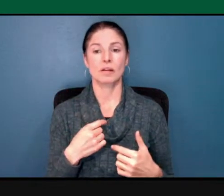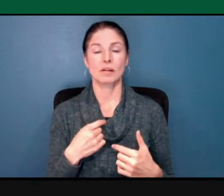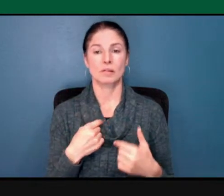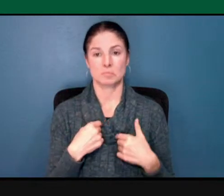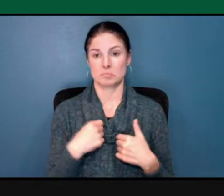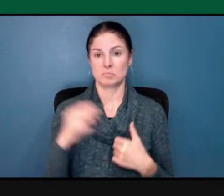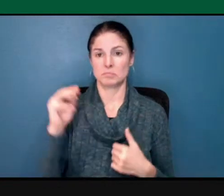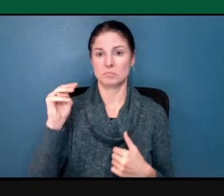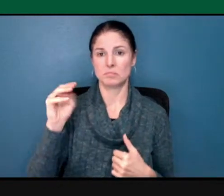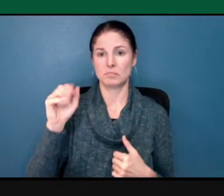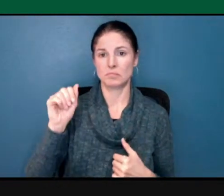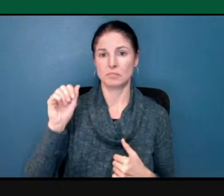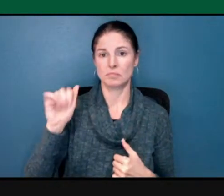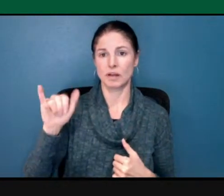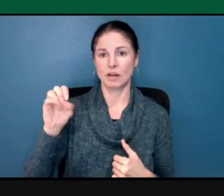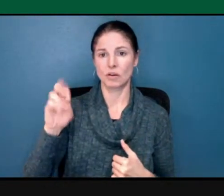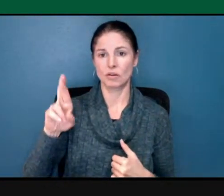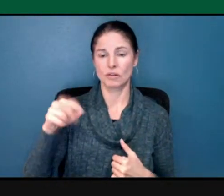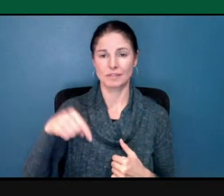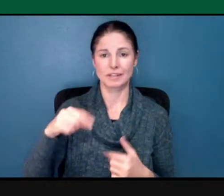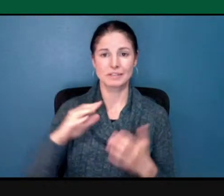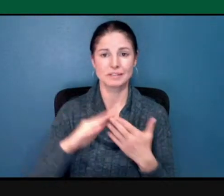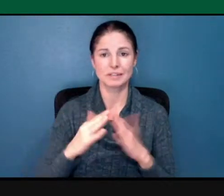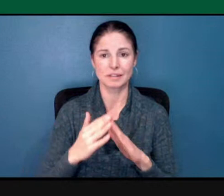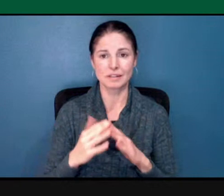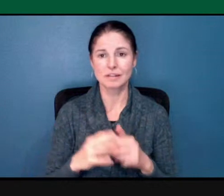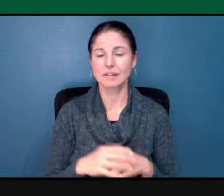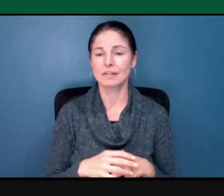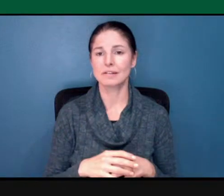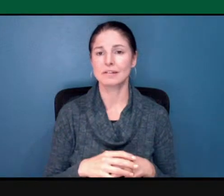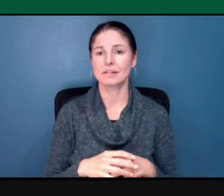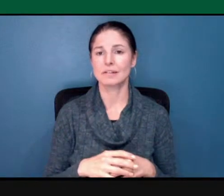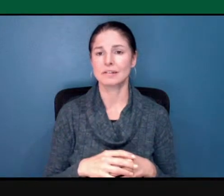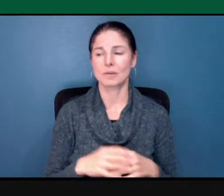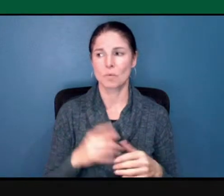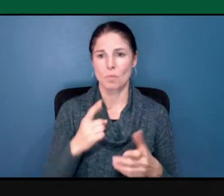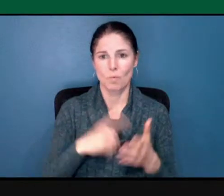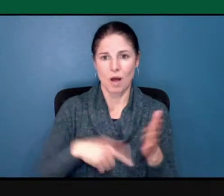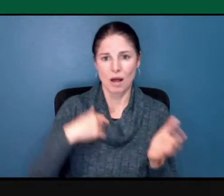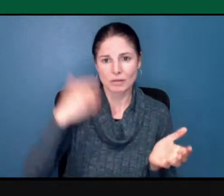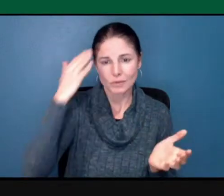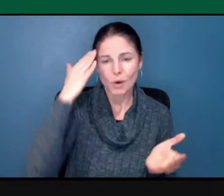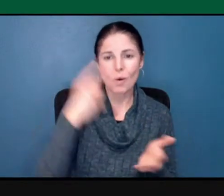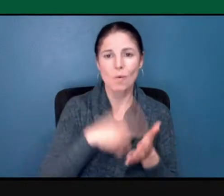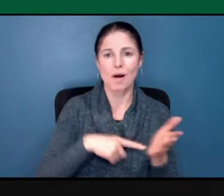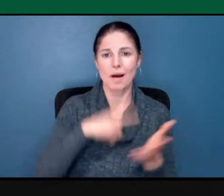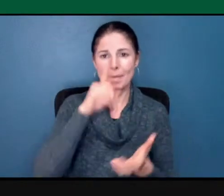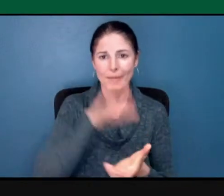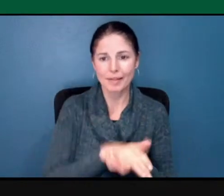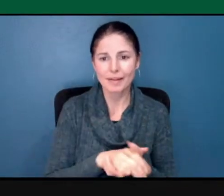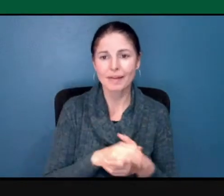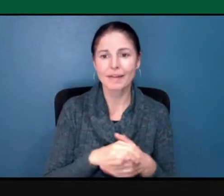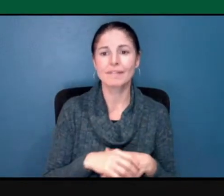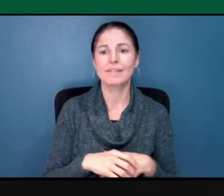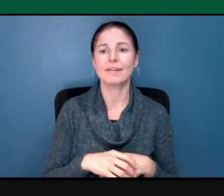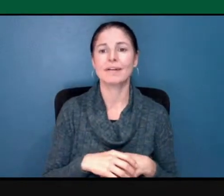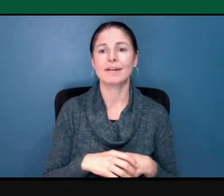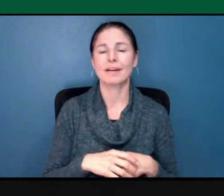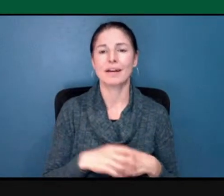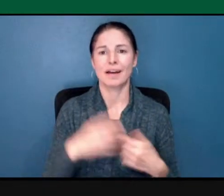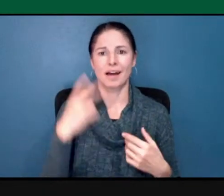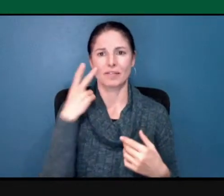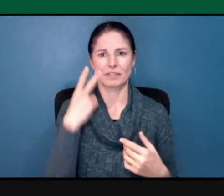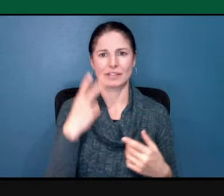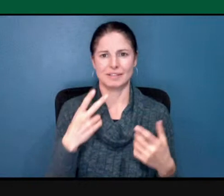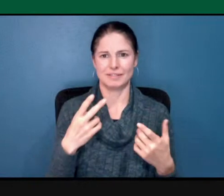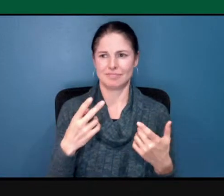experienced far too many chapters of our diverse communities in Sacramento